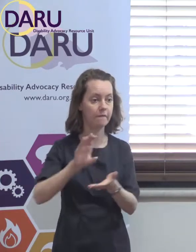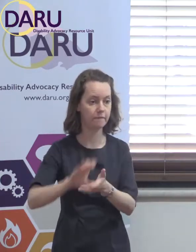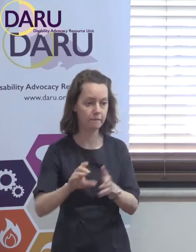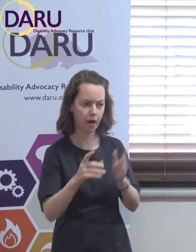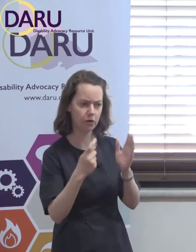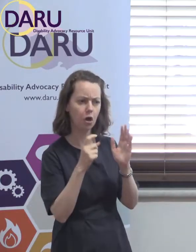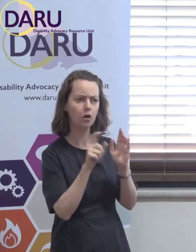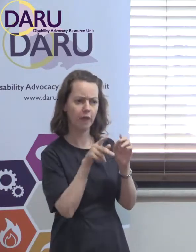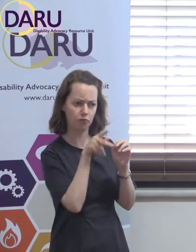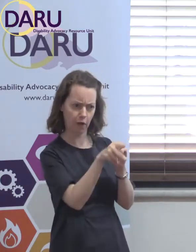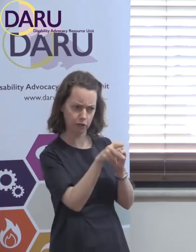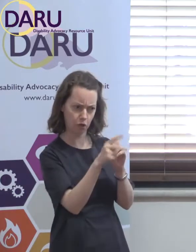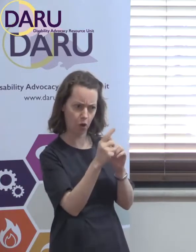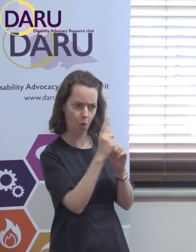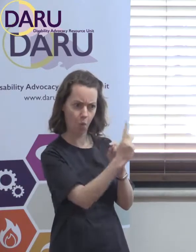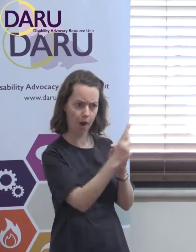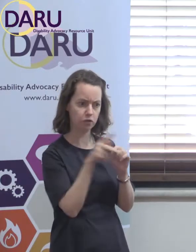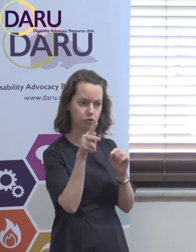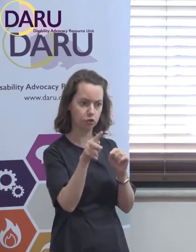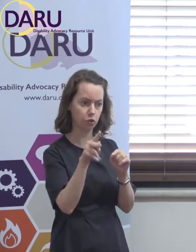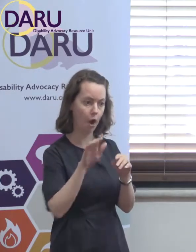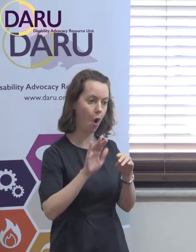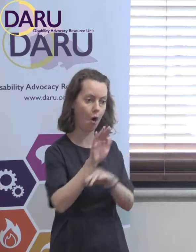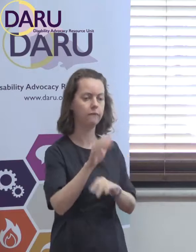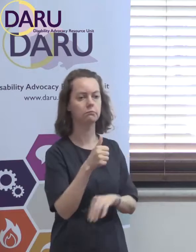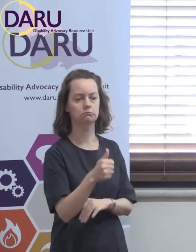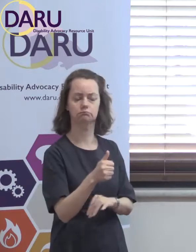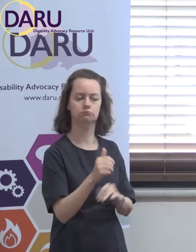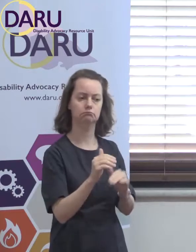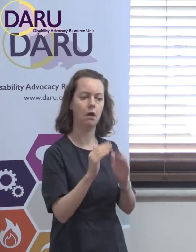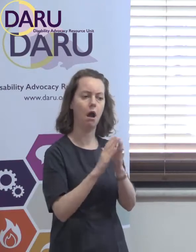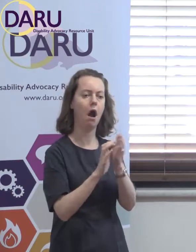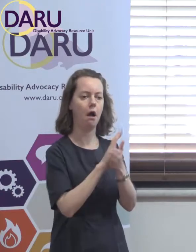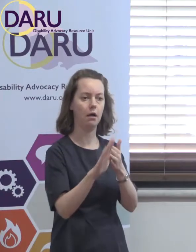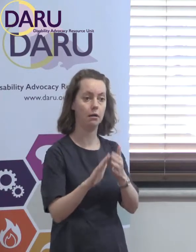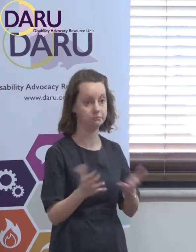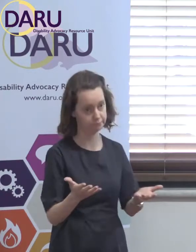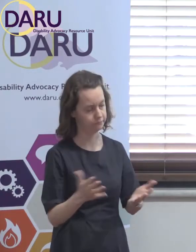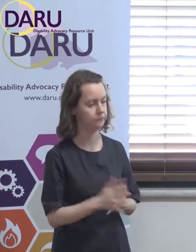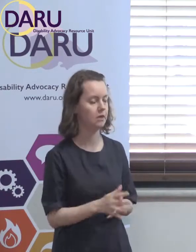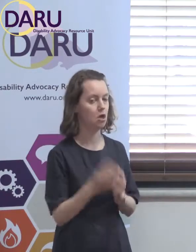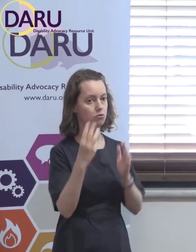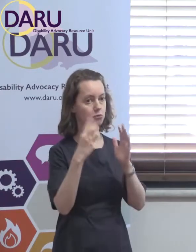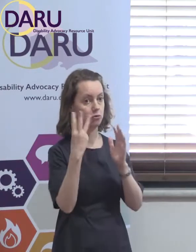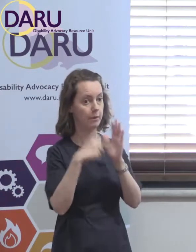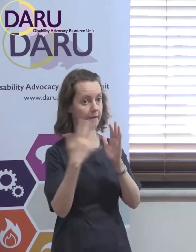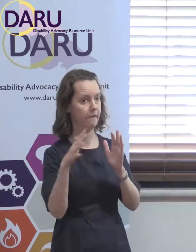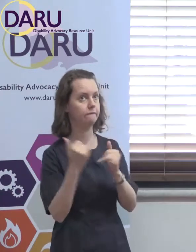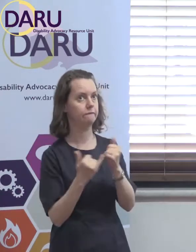above a ratio of 1 to 2 is high. So, that's why it demonstrates that it's a good outcome. In the